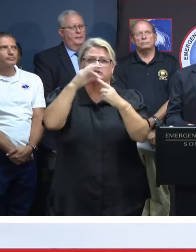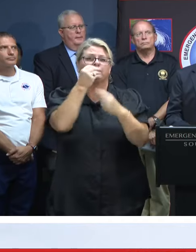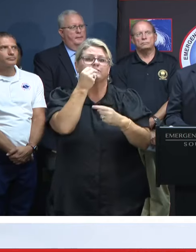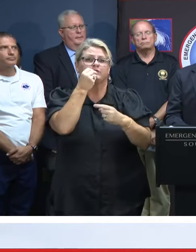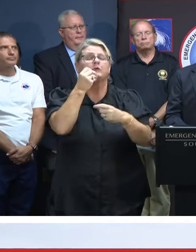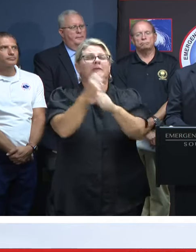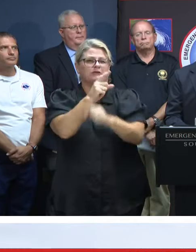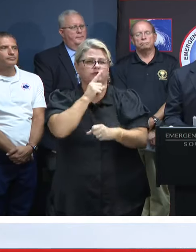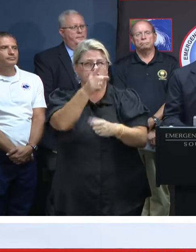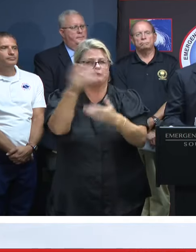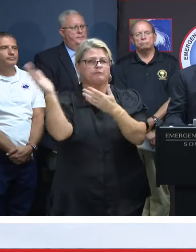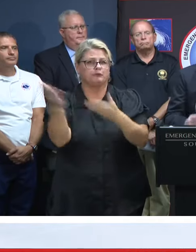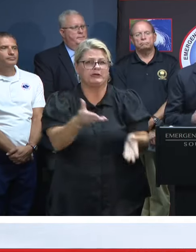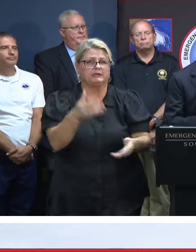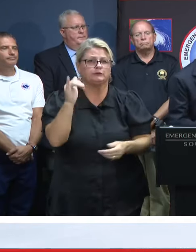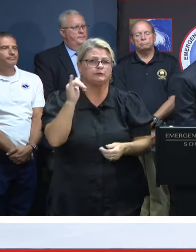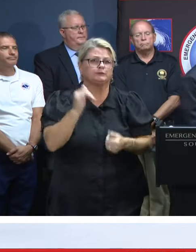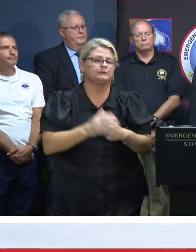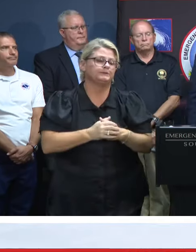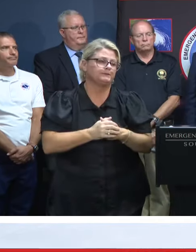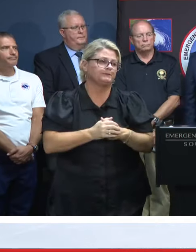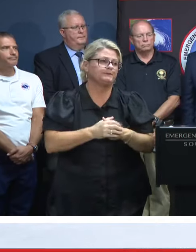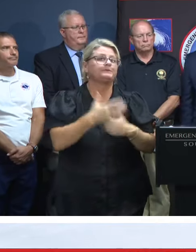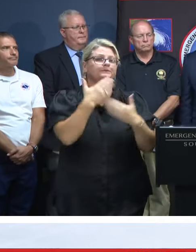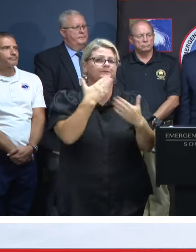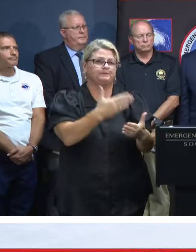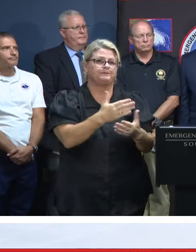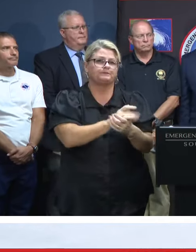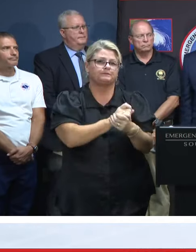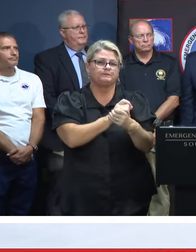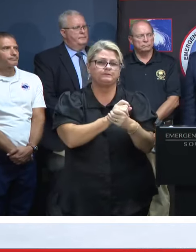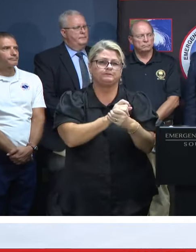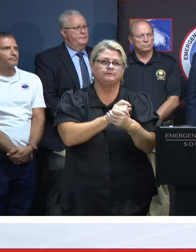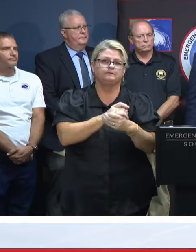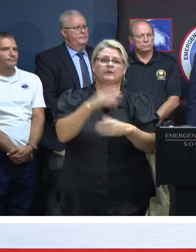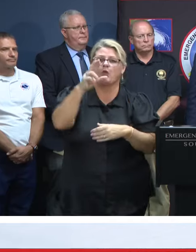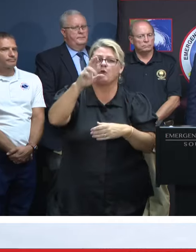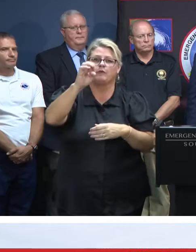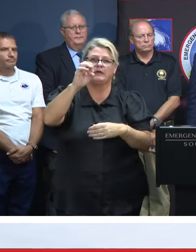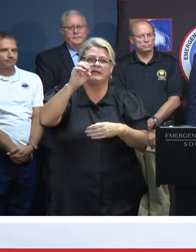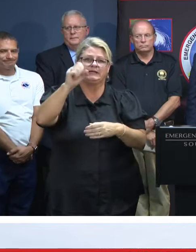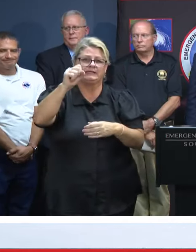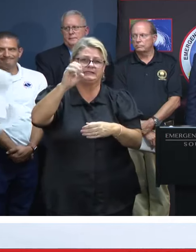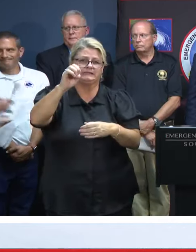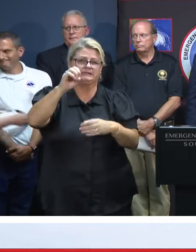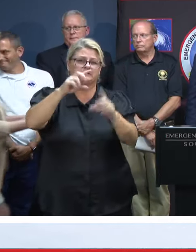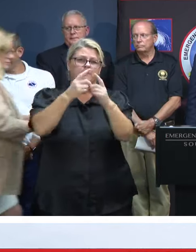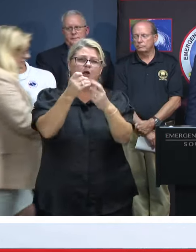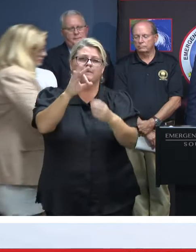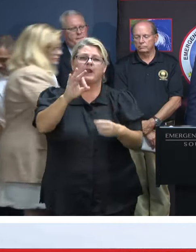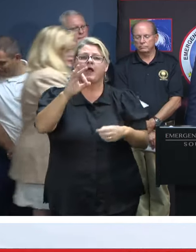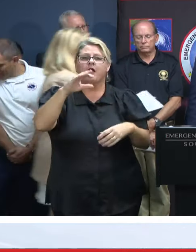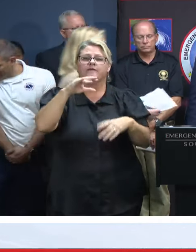any restrictive diets. Thank you, Governor. Thanks, sir. Back to Myra Reese, Department of Environmental Services.